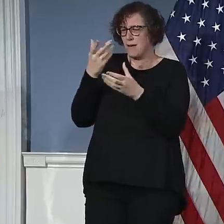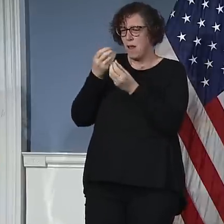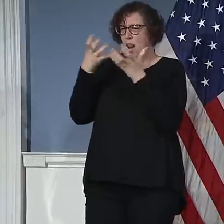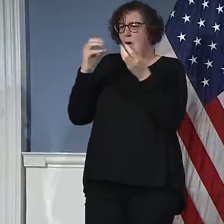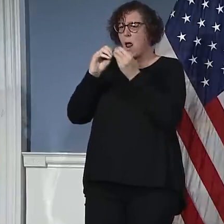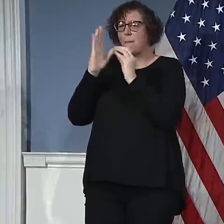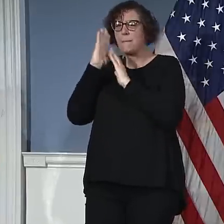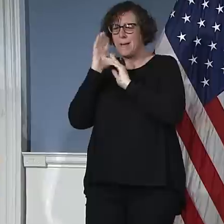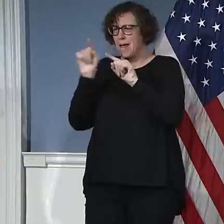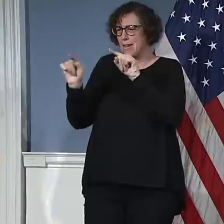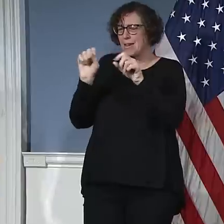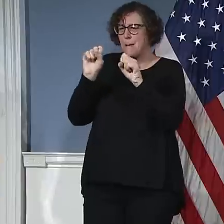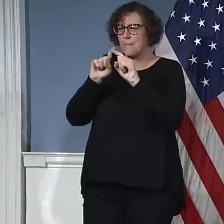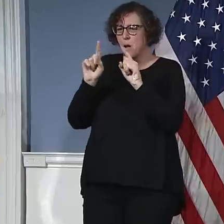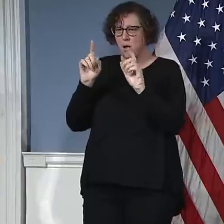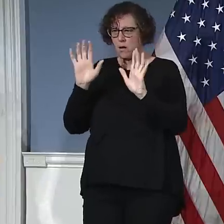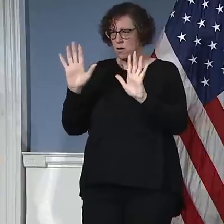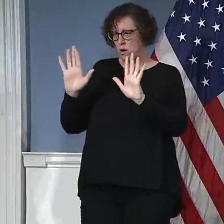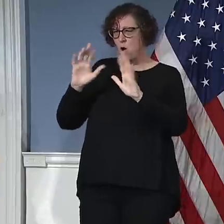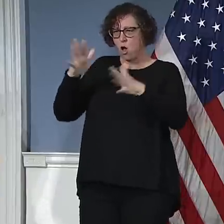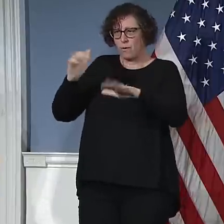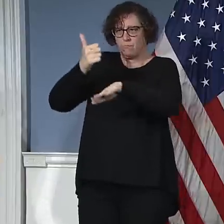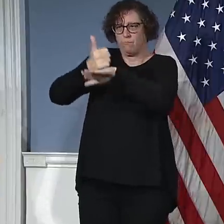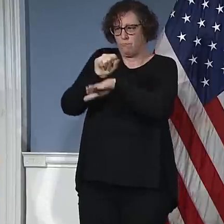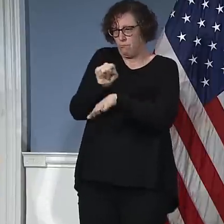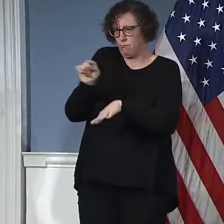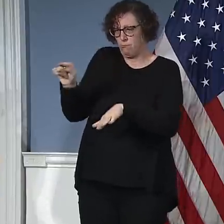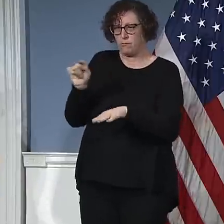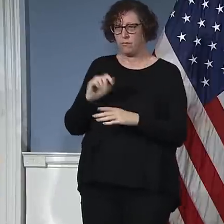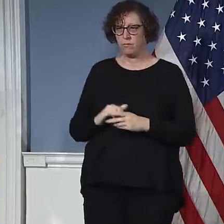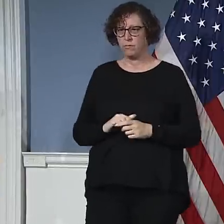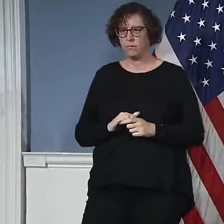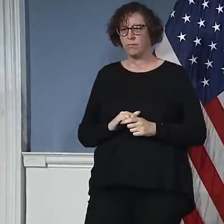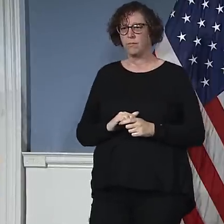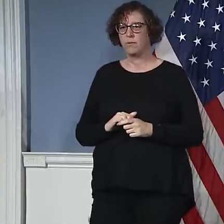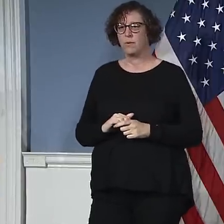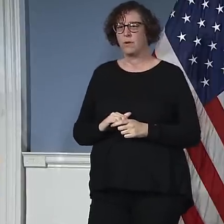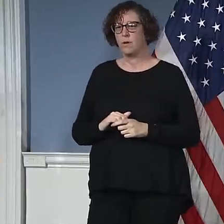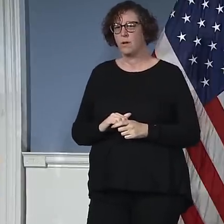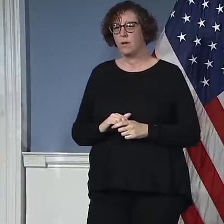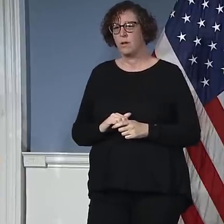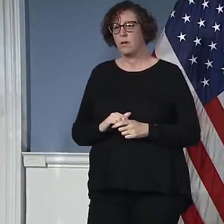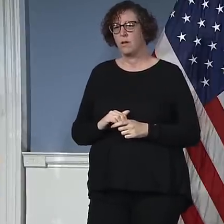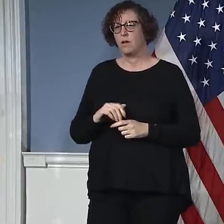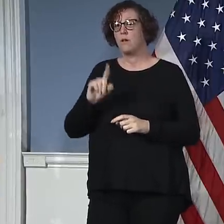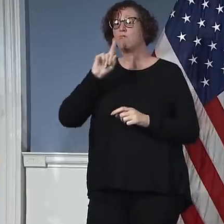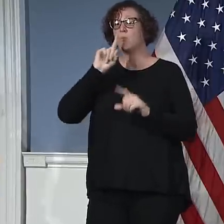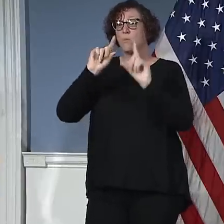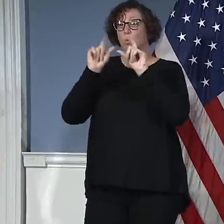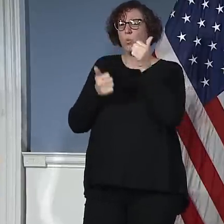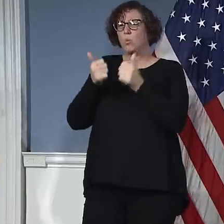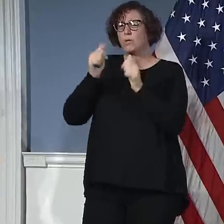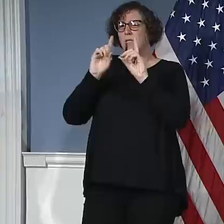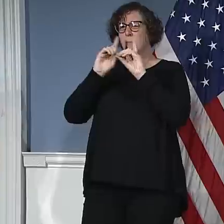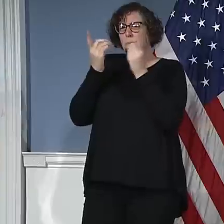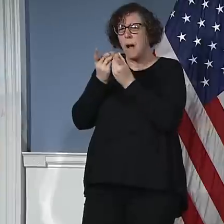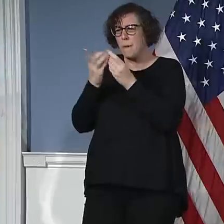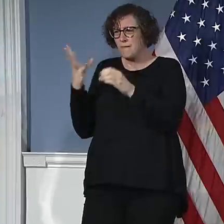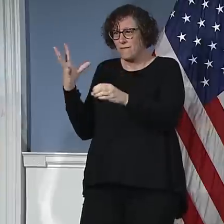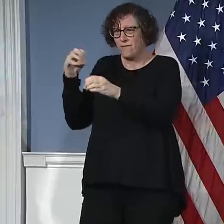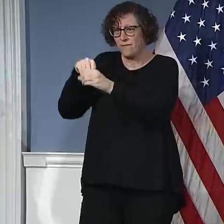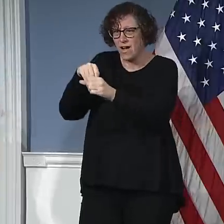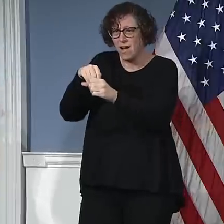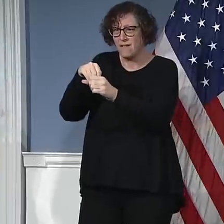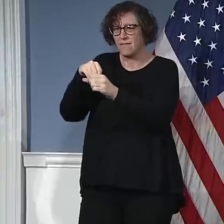ICU units across the board to deal with coronavirus and then build out in their